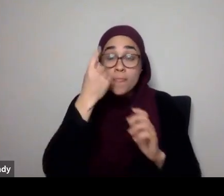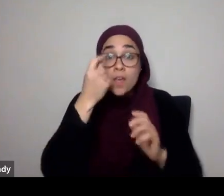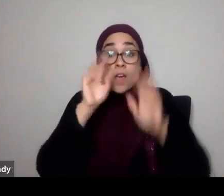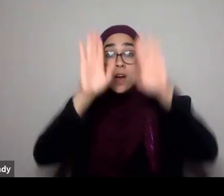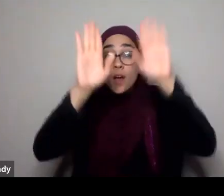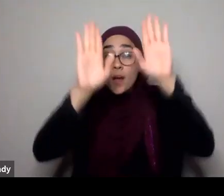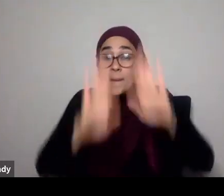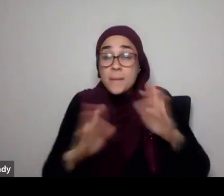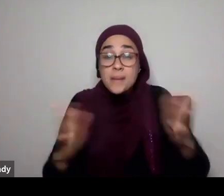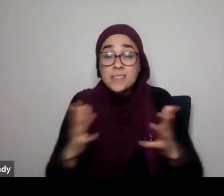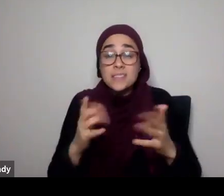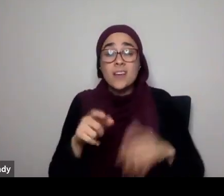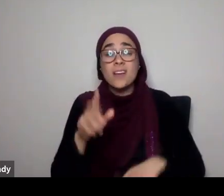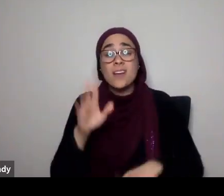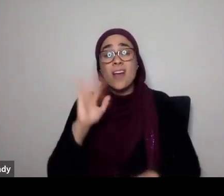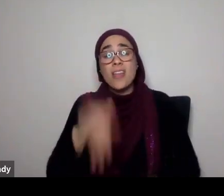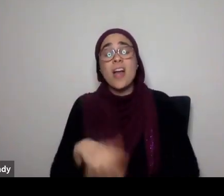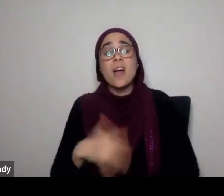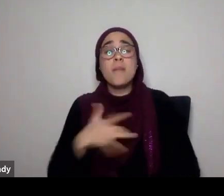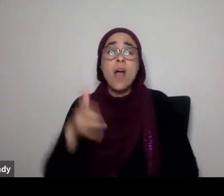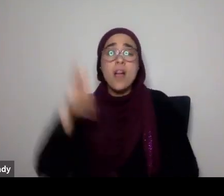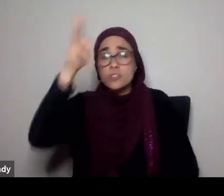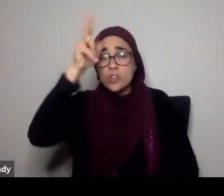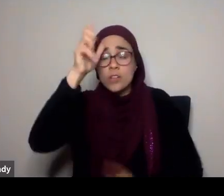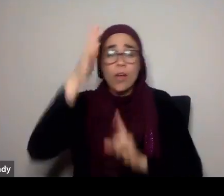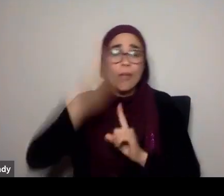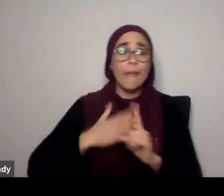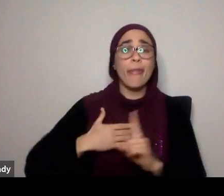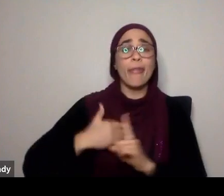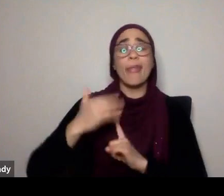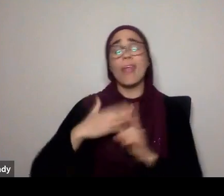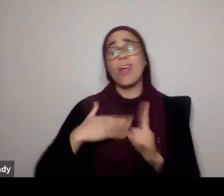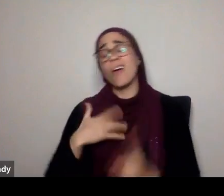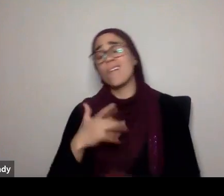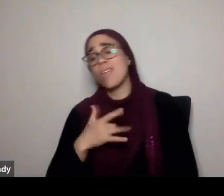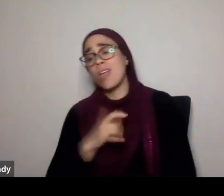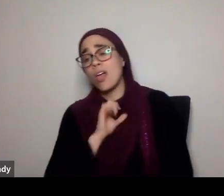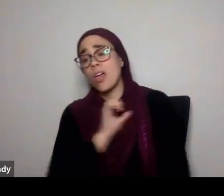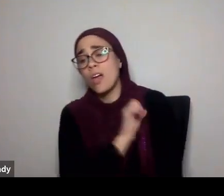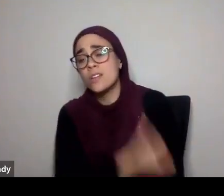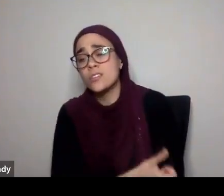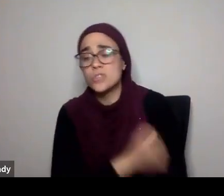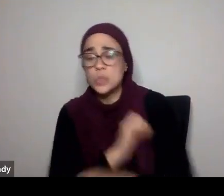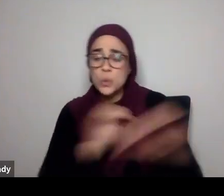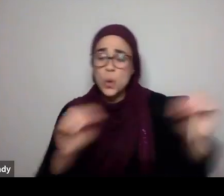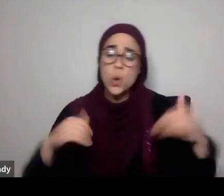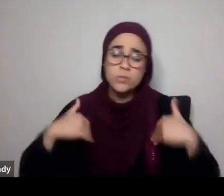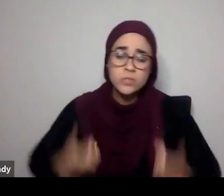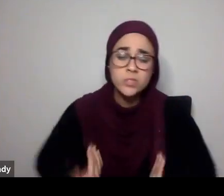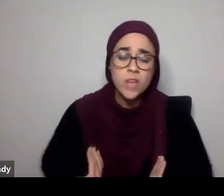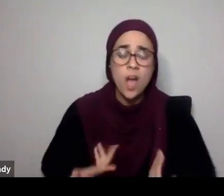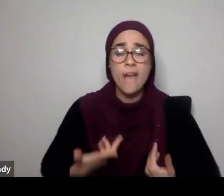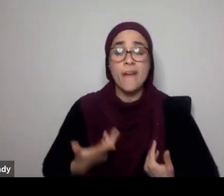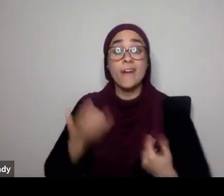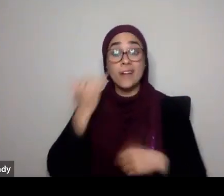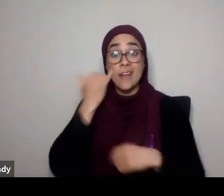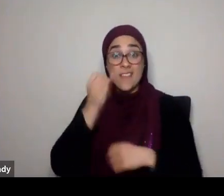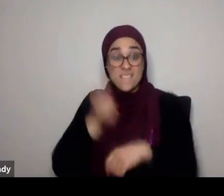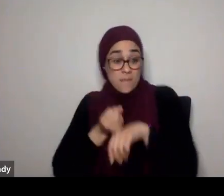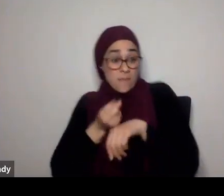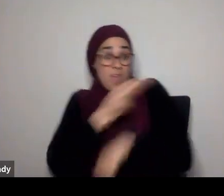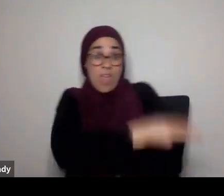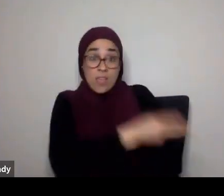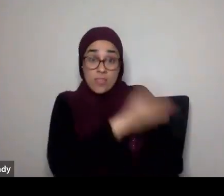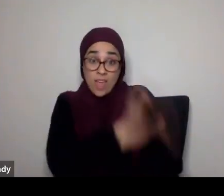initial, you know, the draining of shaitan and the weighing of shaitan, you actually open up yourself to freedom, which allows you to experience the sweetness of